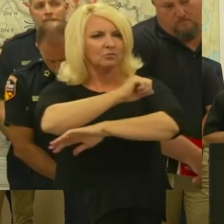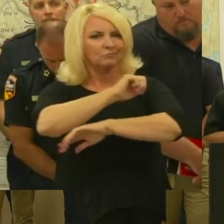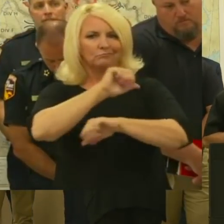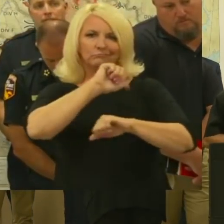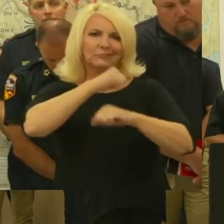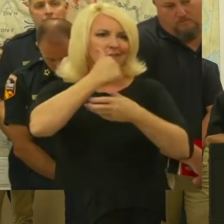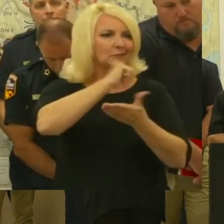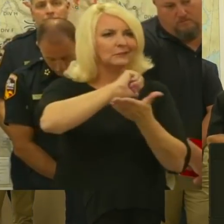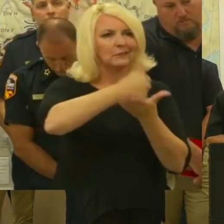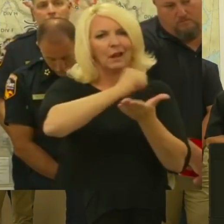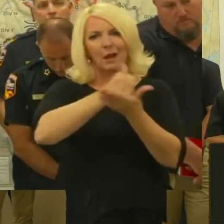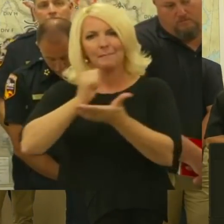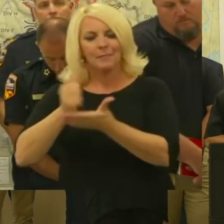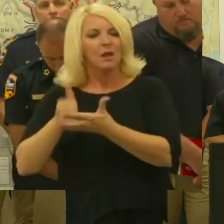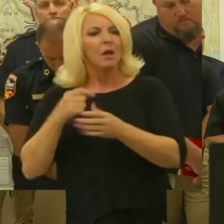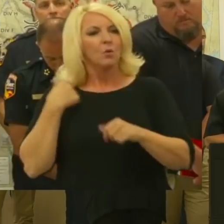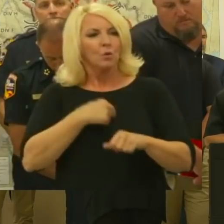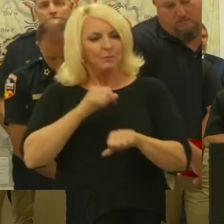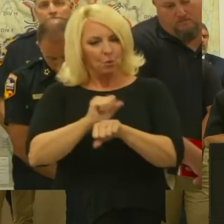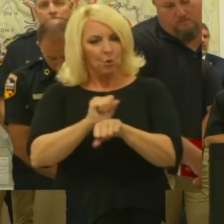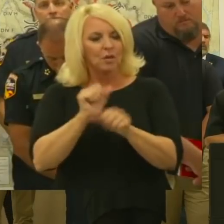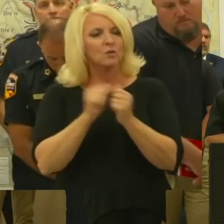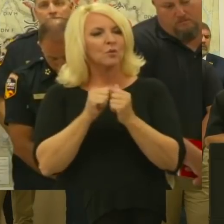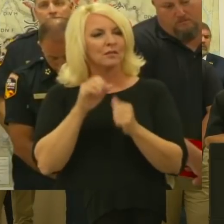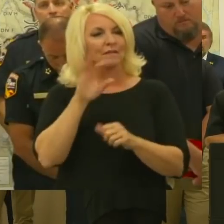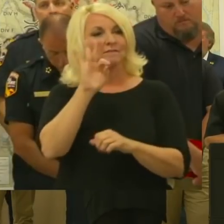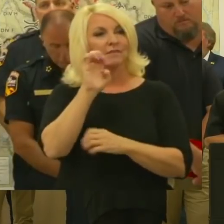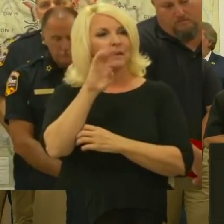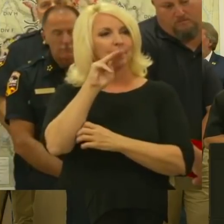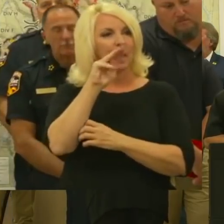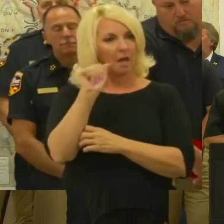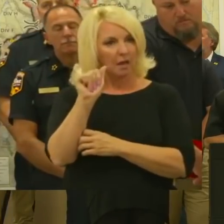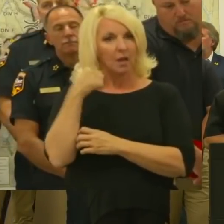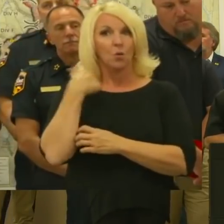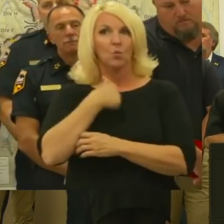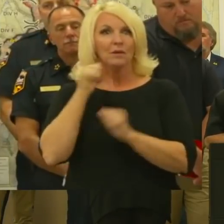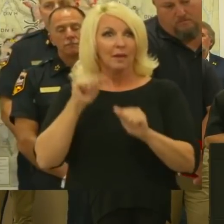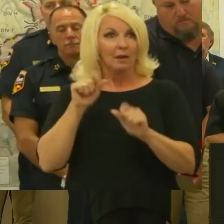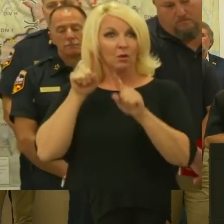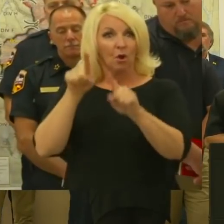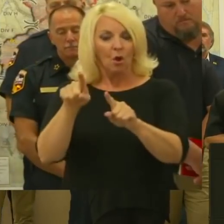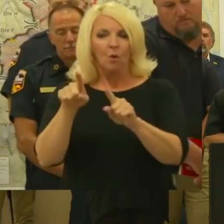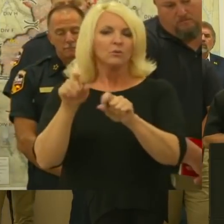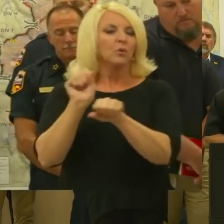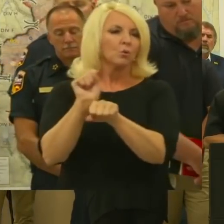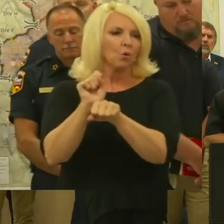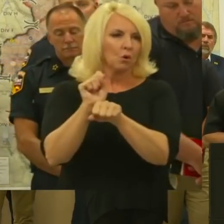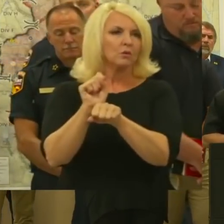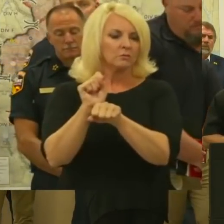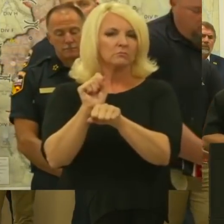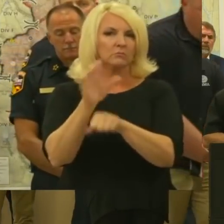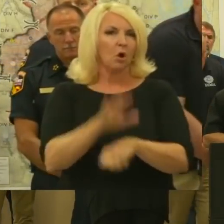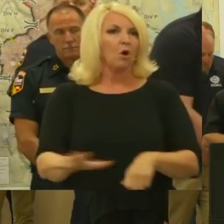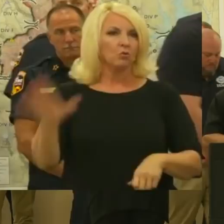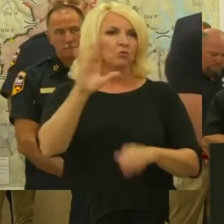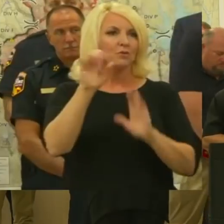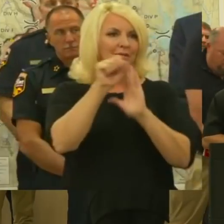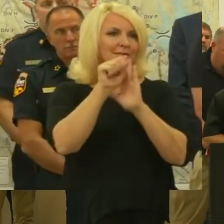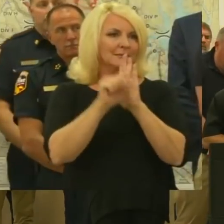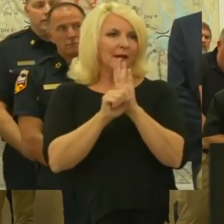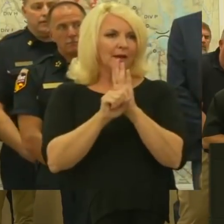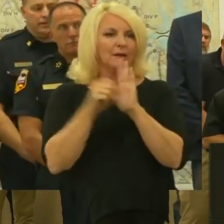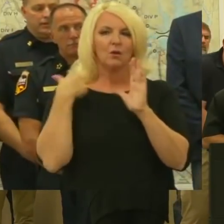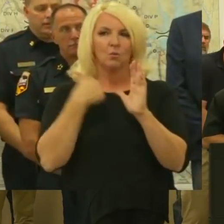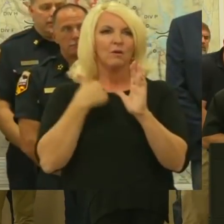we're working with FEMA. can go up and down the state and procure right off the lot travel trailer. So in essence, those trailers exist